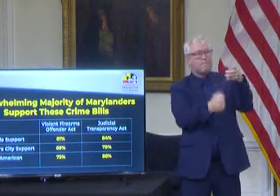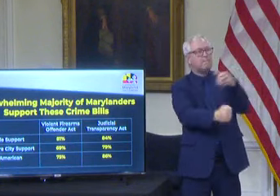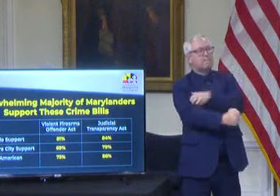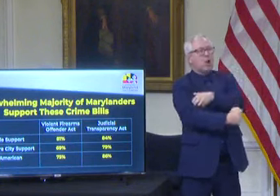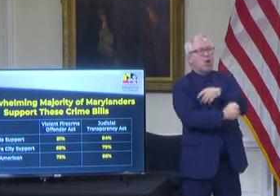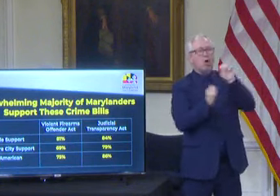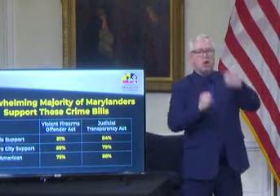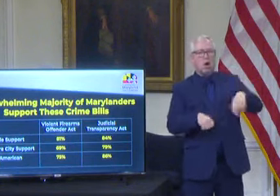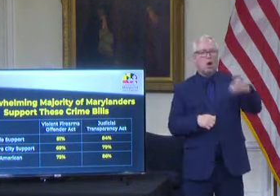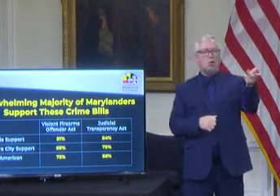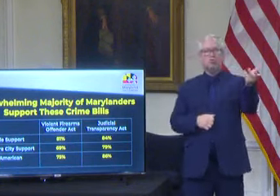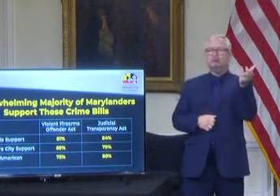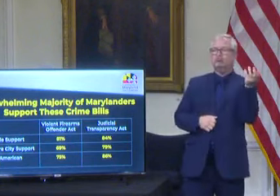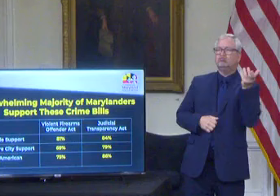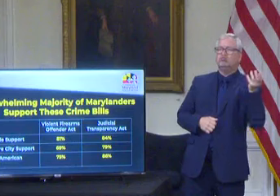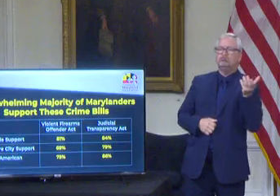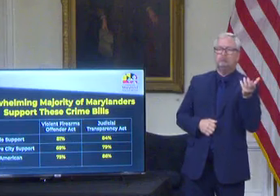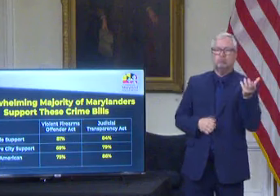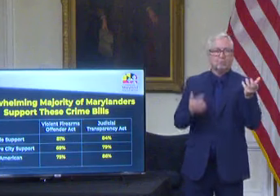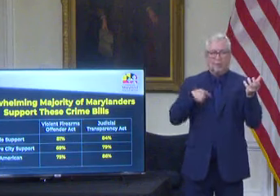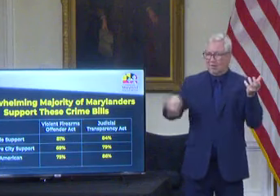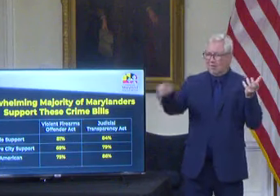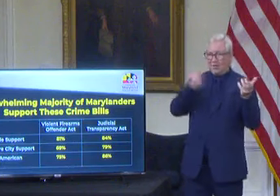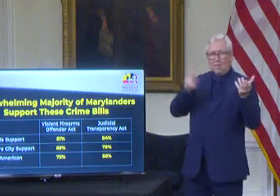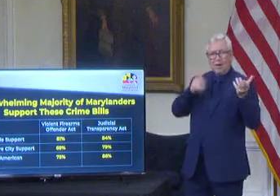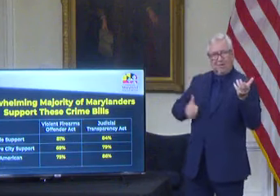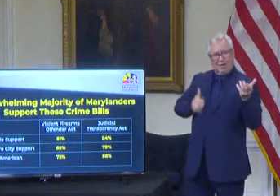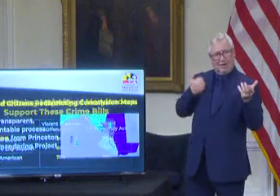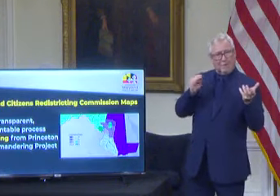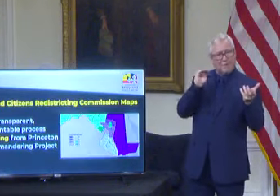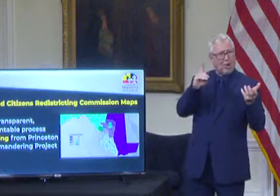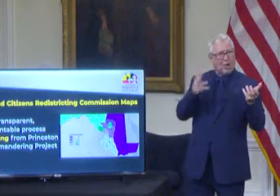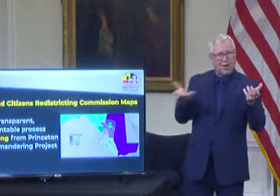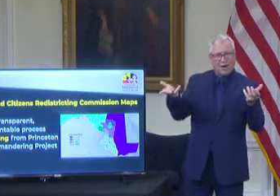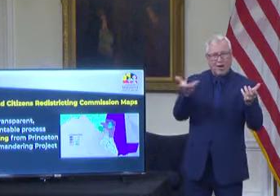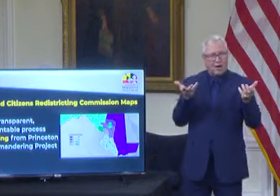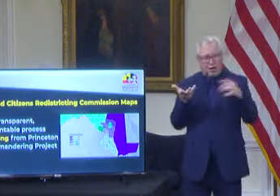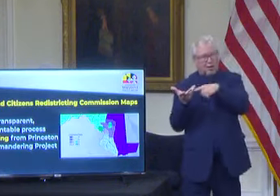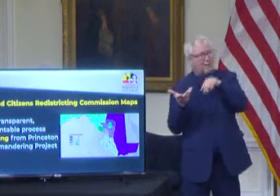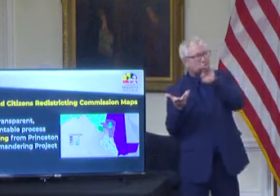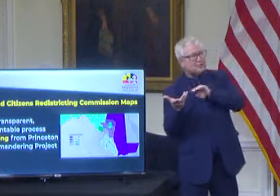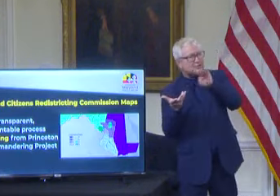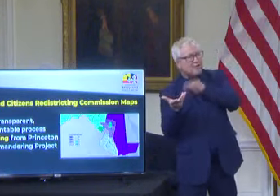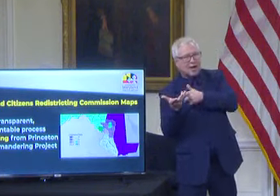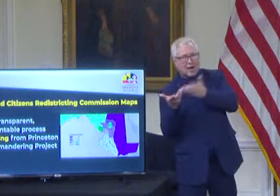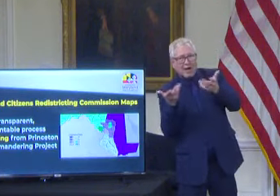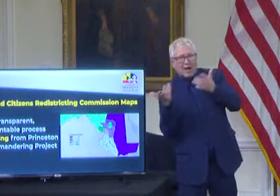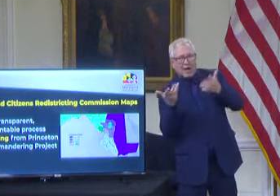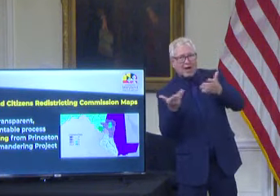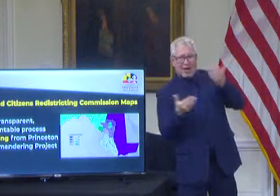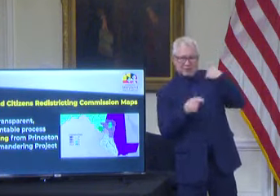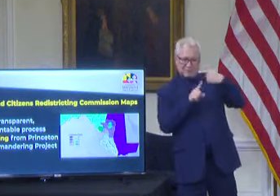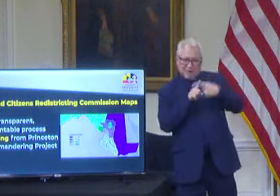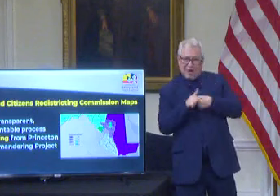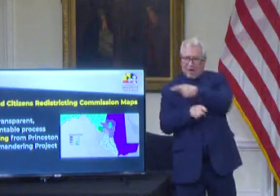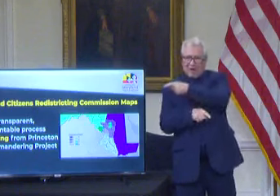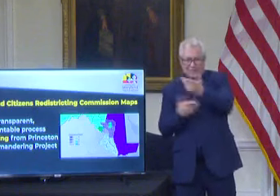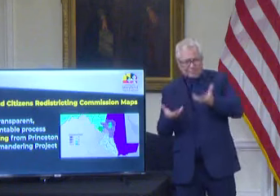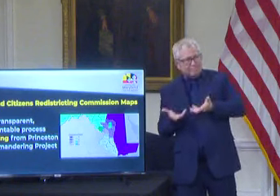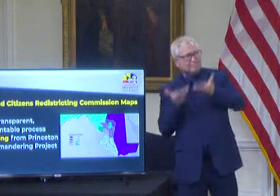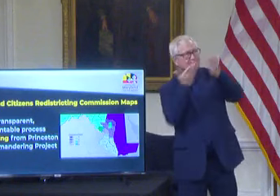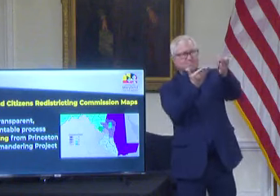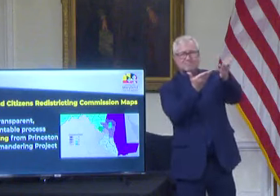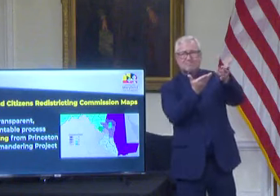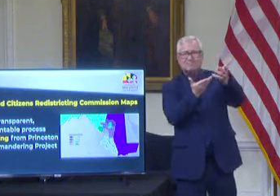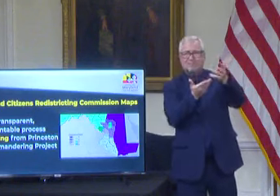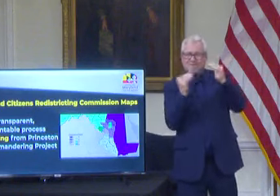Marylanders are completely fed up. Last month, I accepted and submitted the fair legislative and